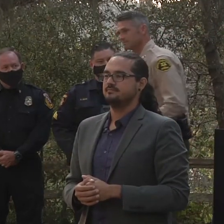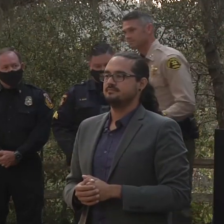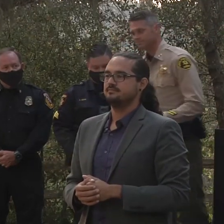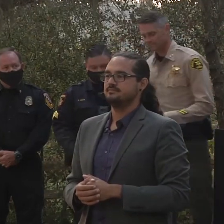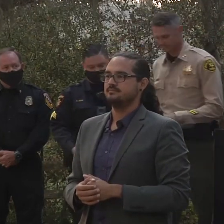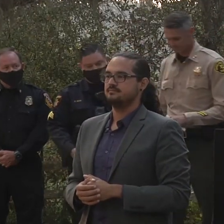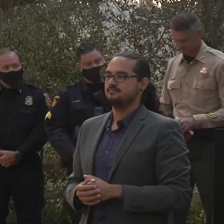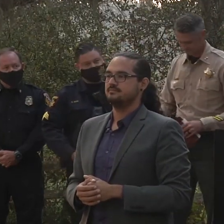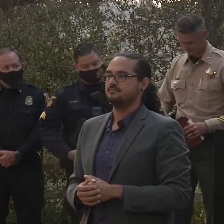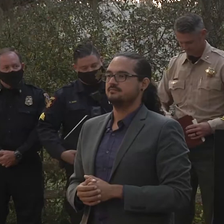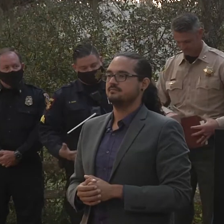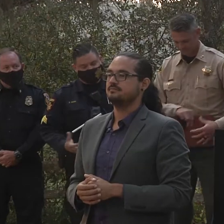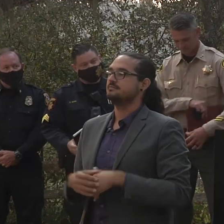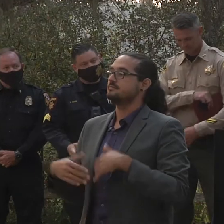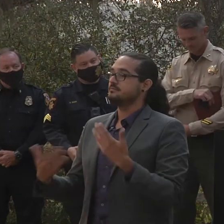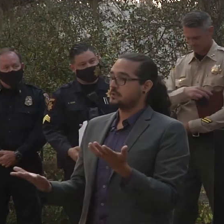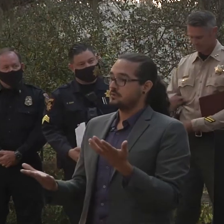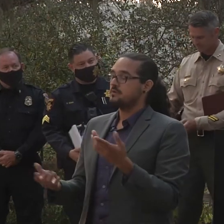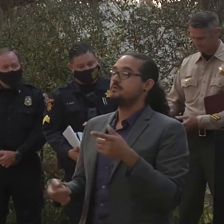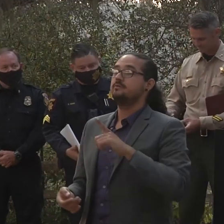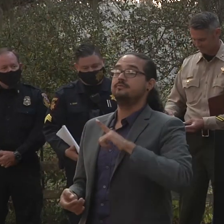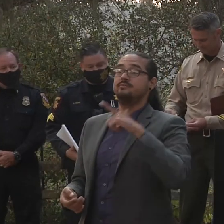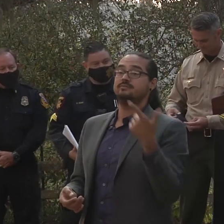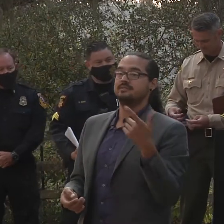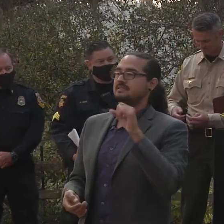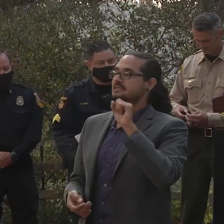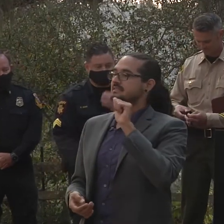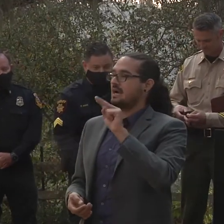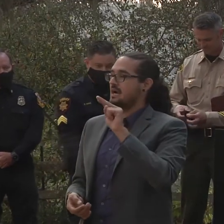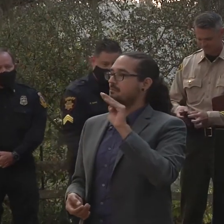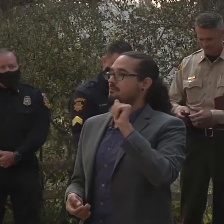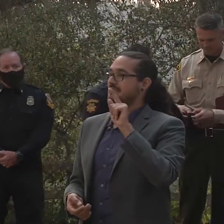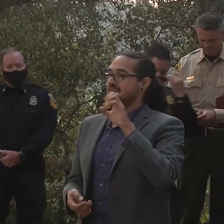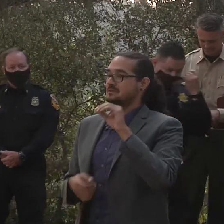Speaking next from the San Mateo County Sheriff's Office is Sergeant Zuno.